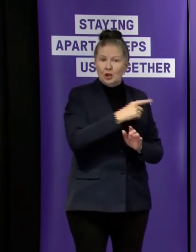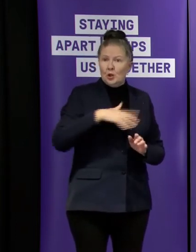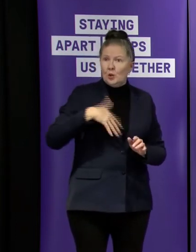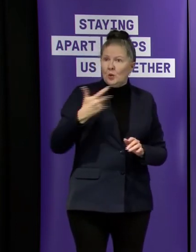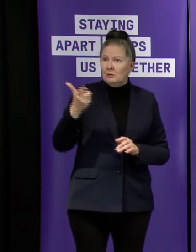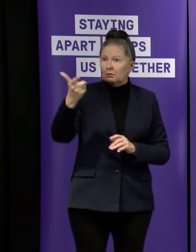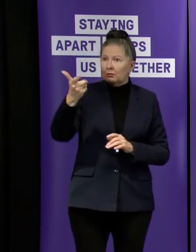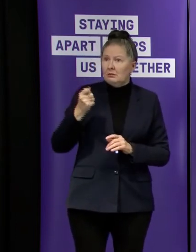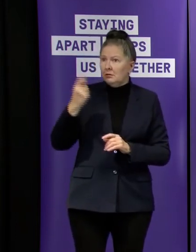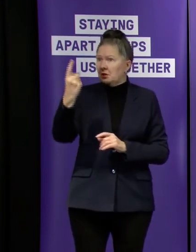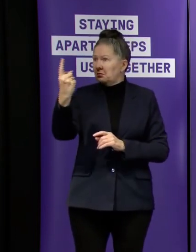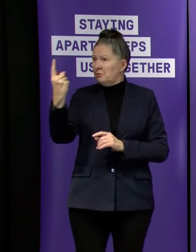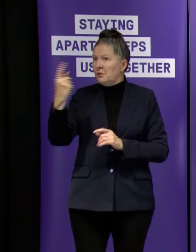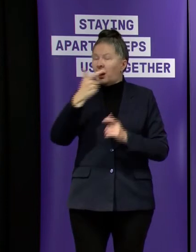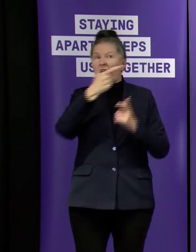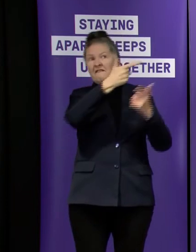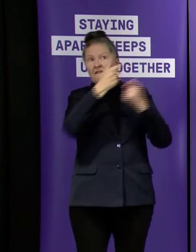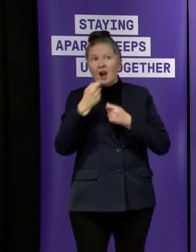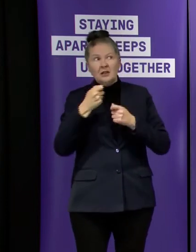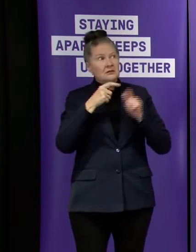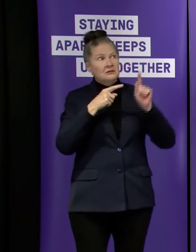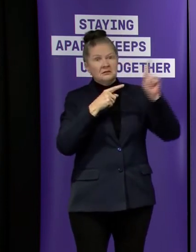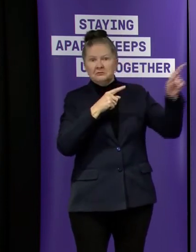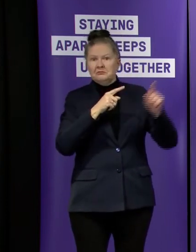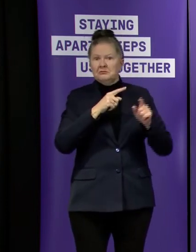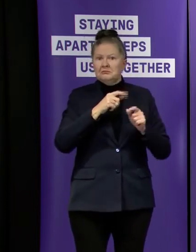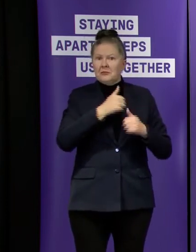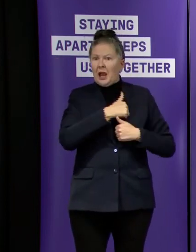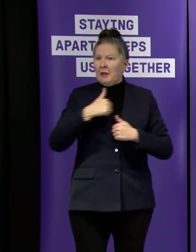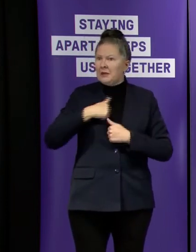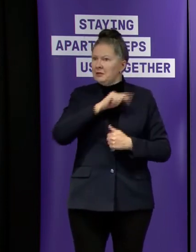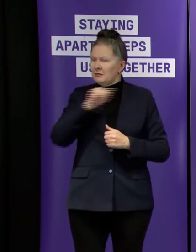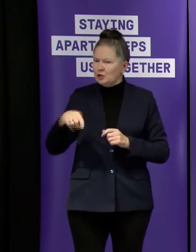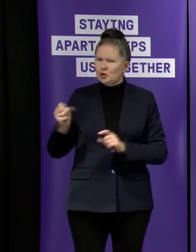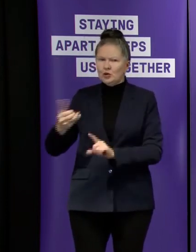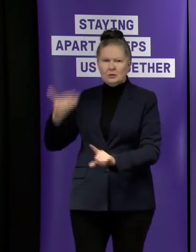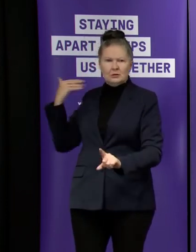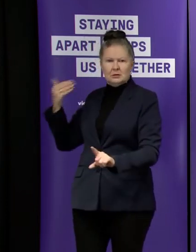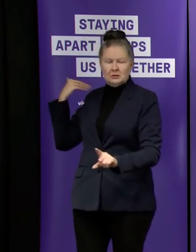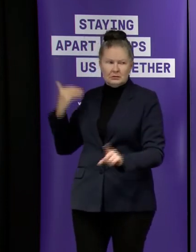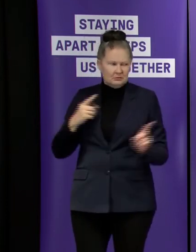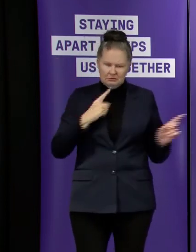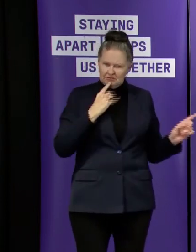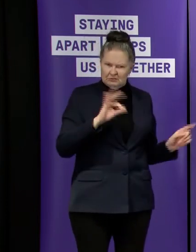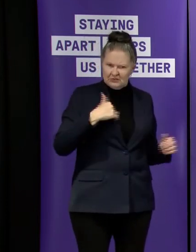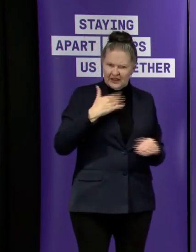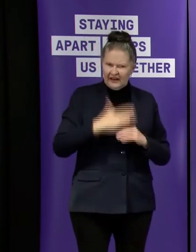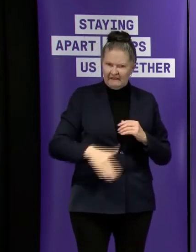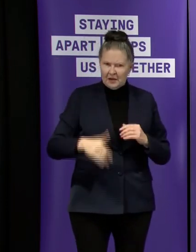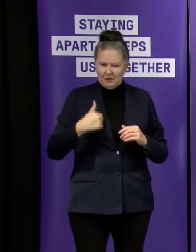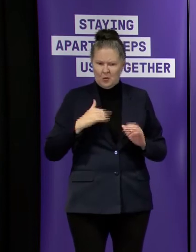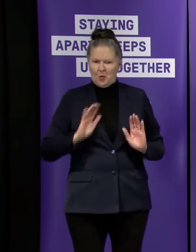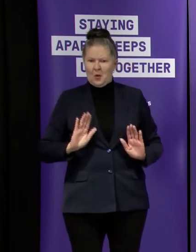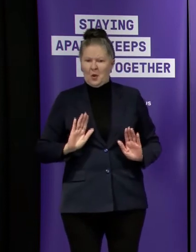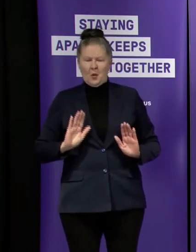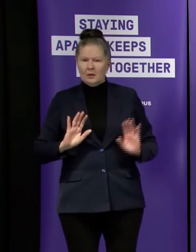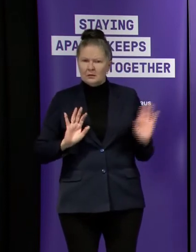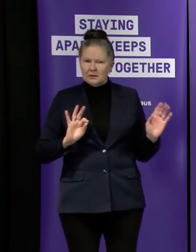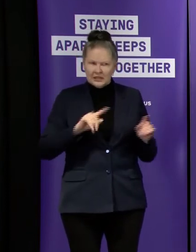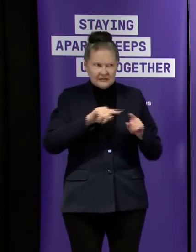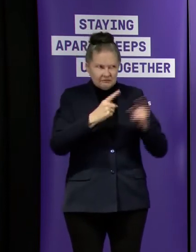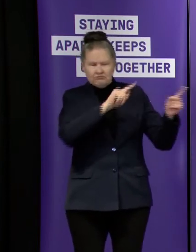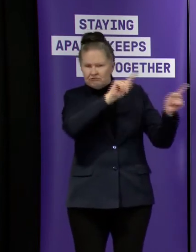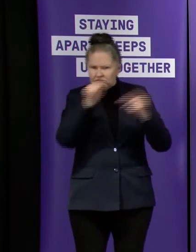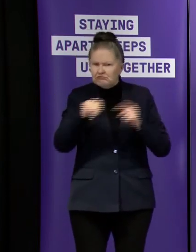in earlier in the pandemic no we weren't reluctant to do that they've been here from the very beginning playing lots of different roles but obviously today